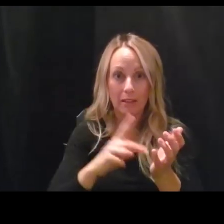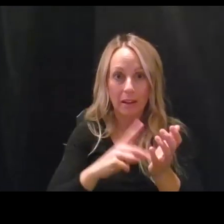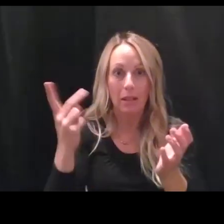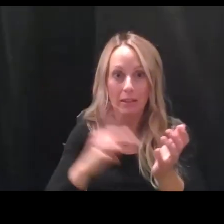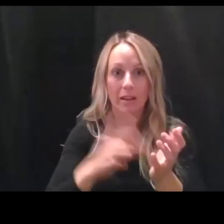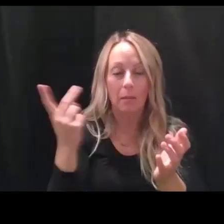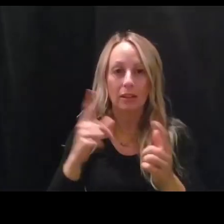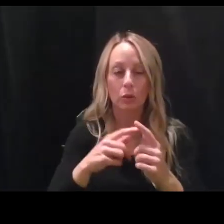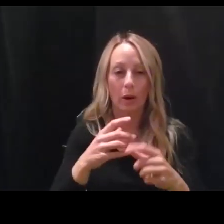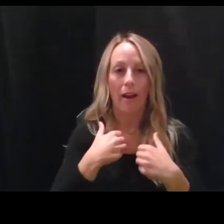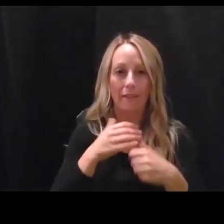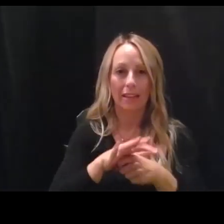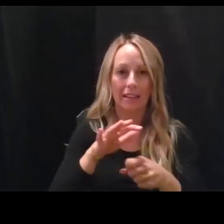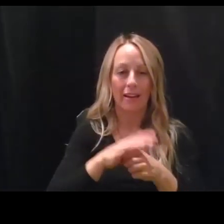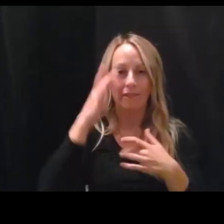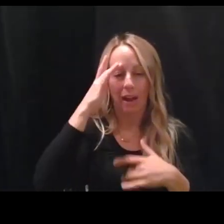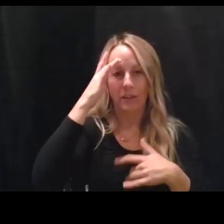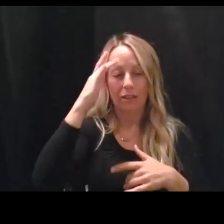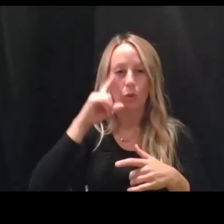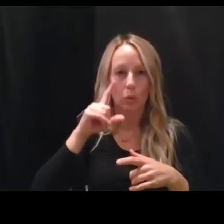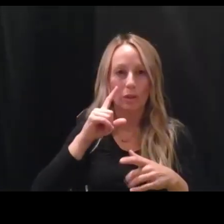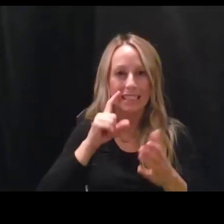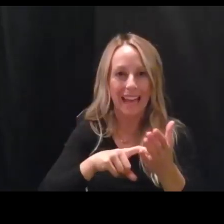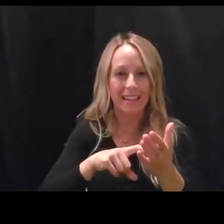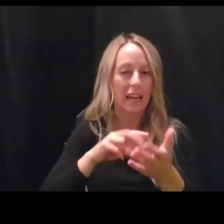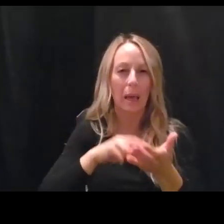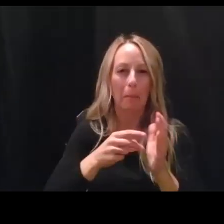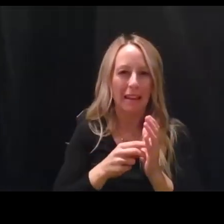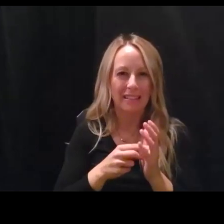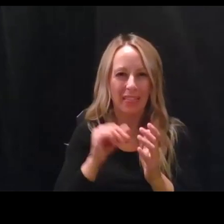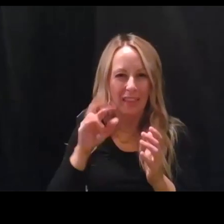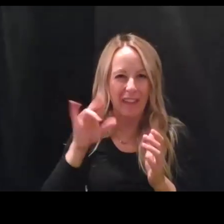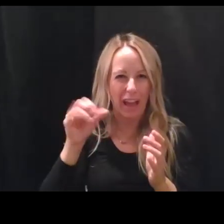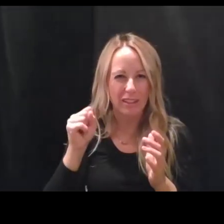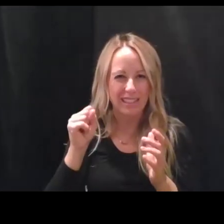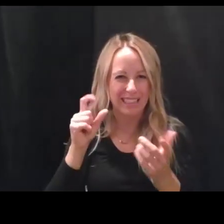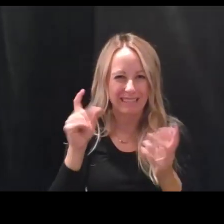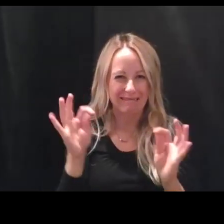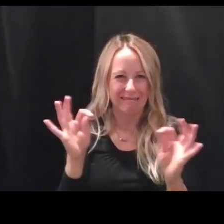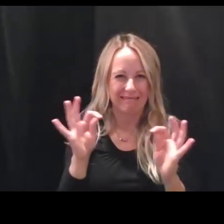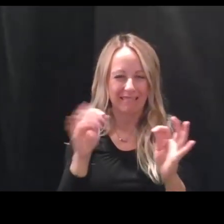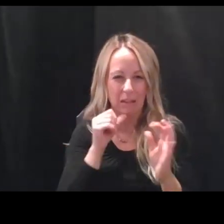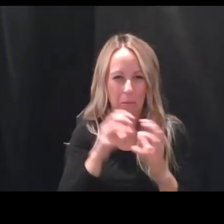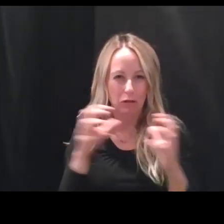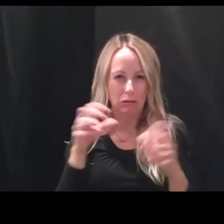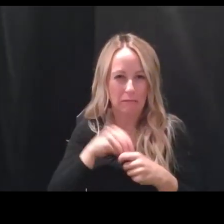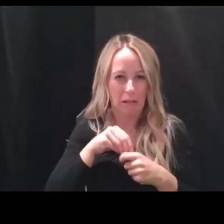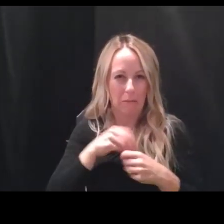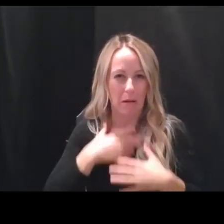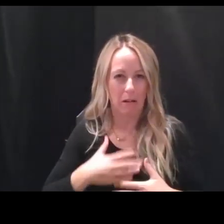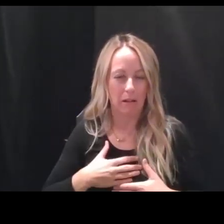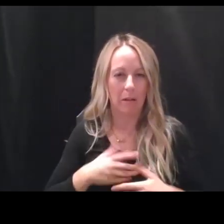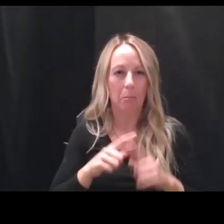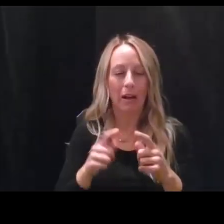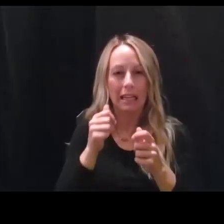to detect it. It means there's very little virus there. Each test by each manufacturer, uh,